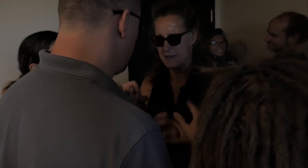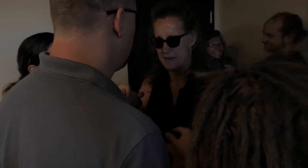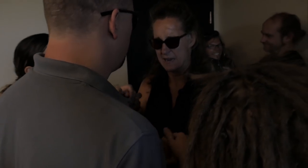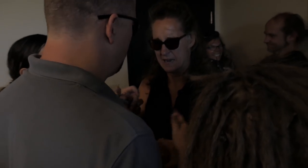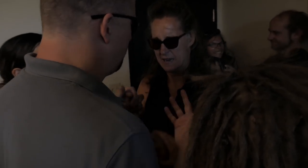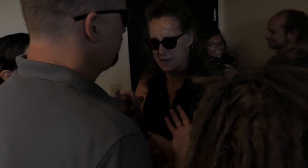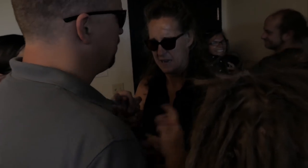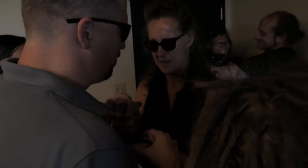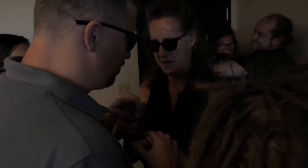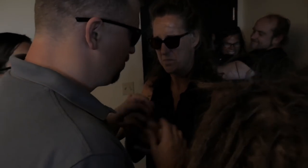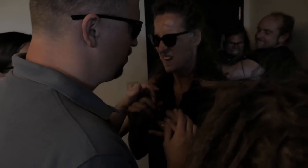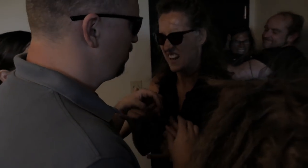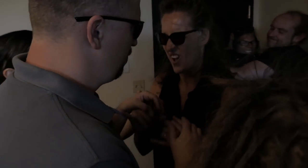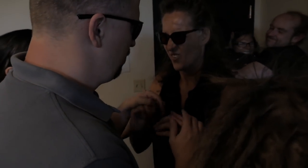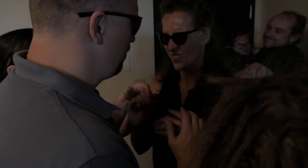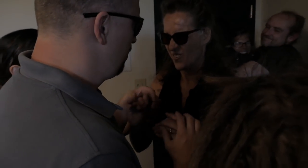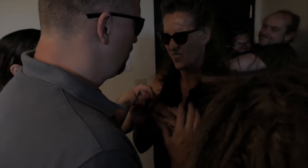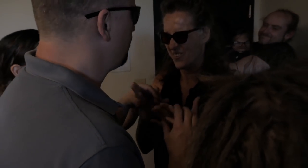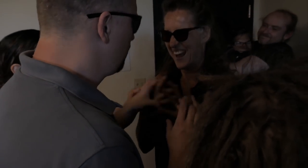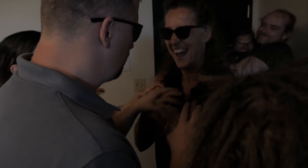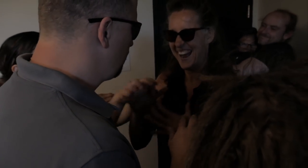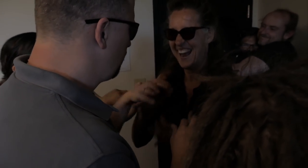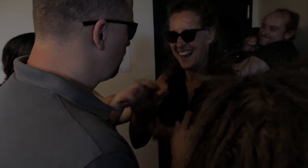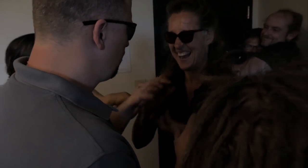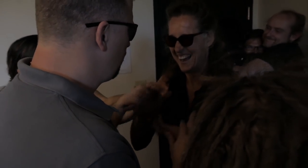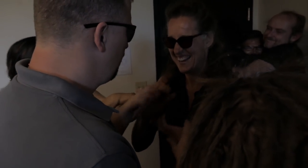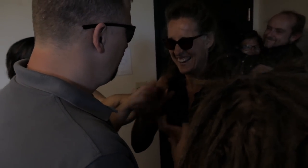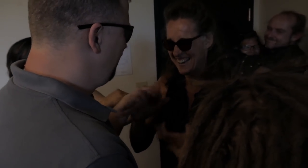Right now, I don't feel that. I feel like laughing.